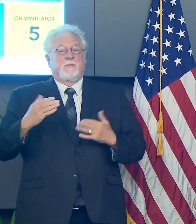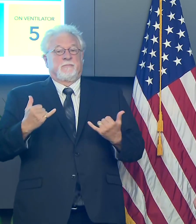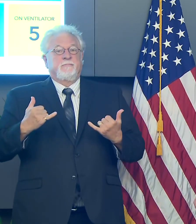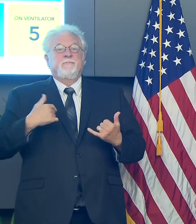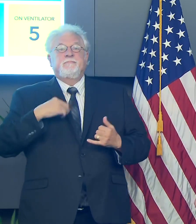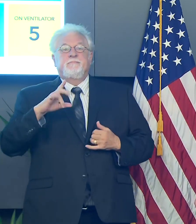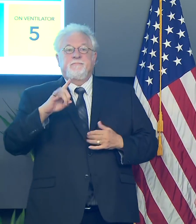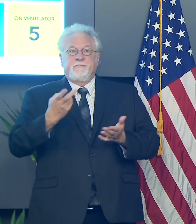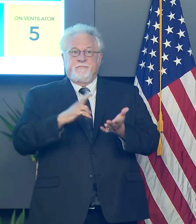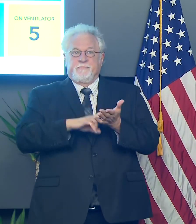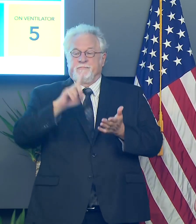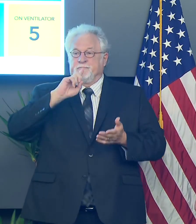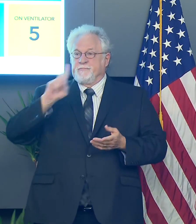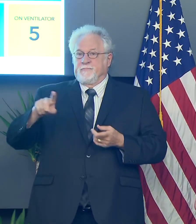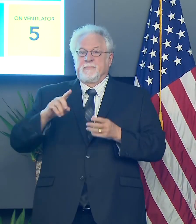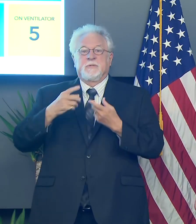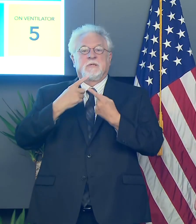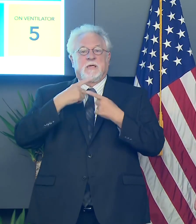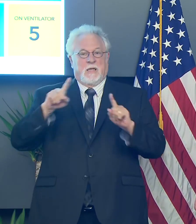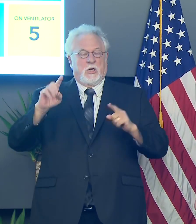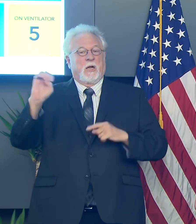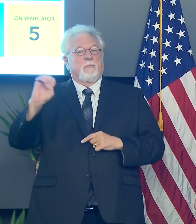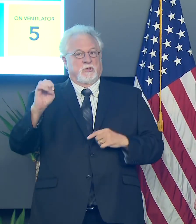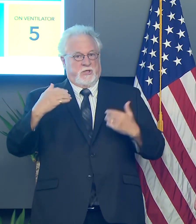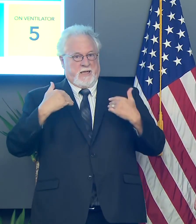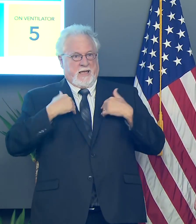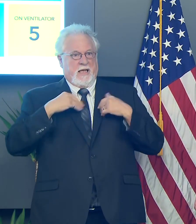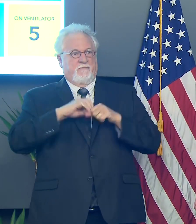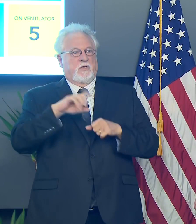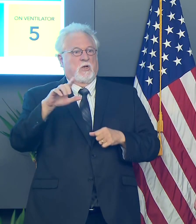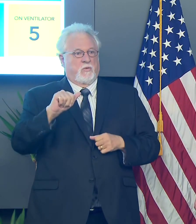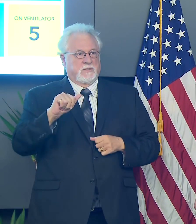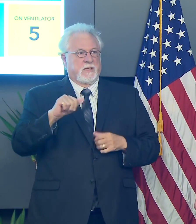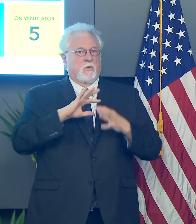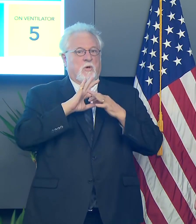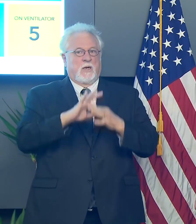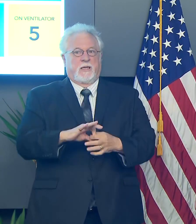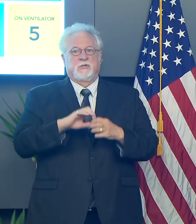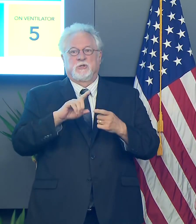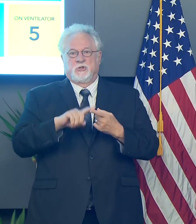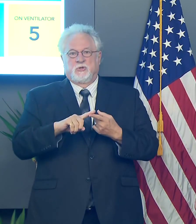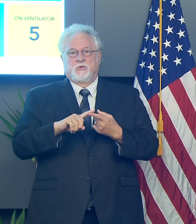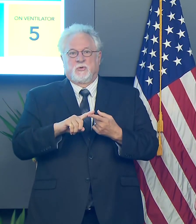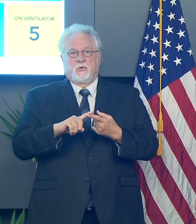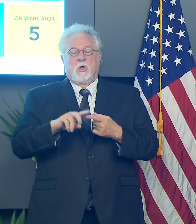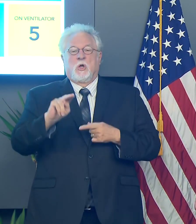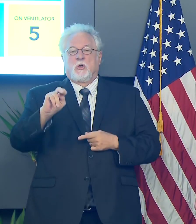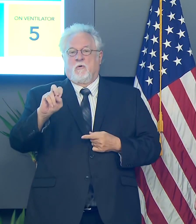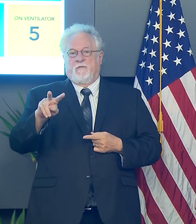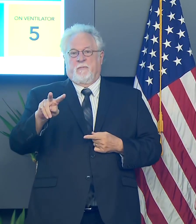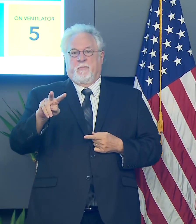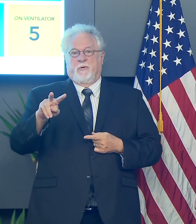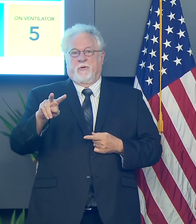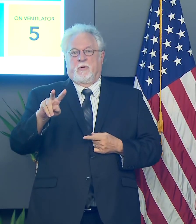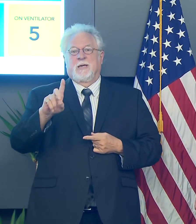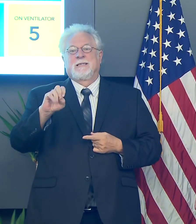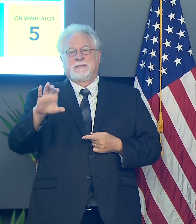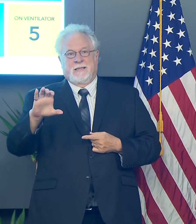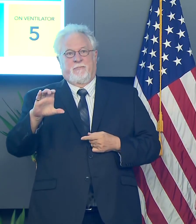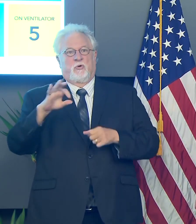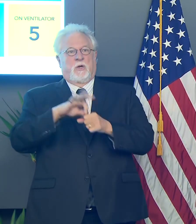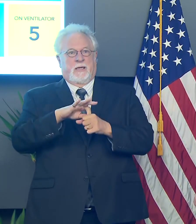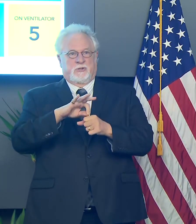today I did sign an order declaring that an emergency exists in Louisiana in relation to the November, uh, and December